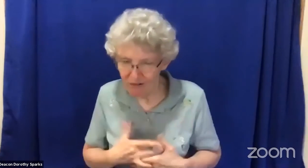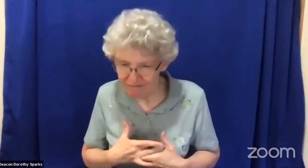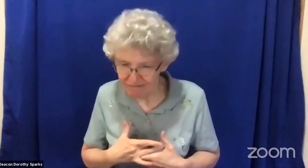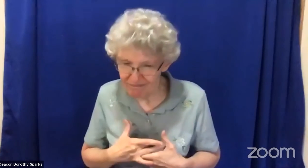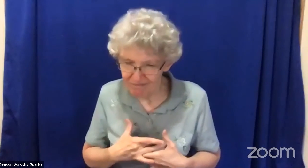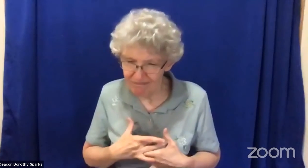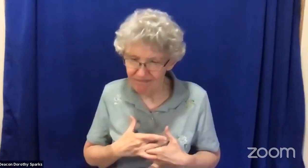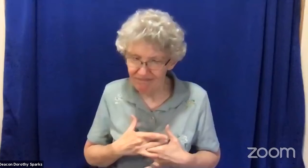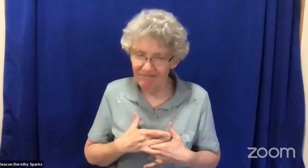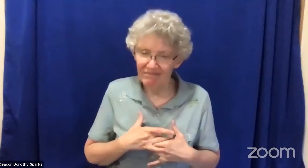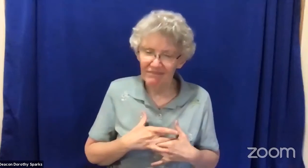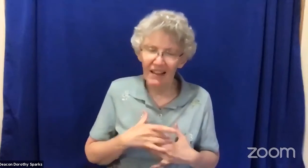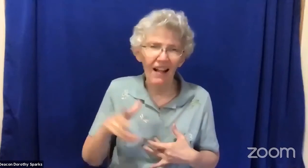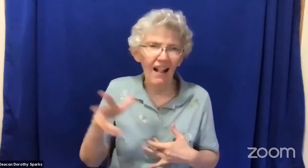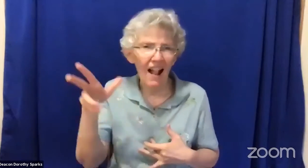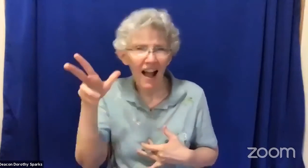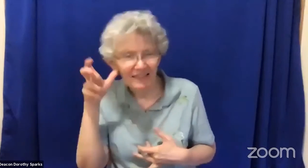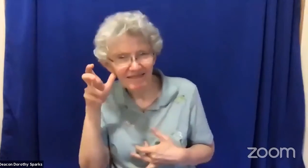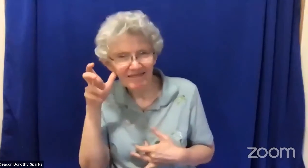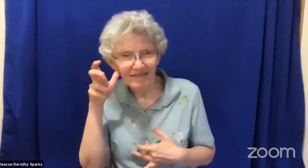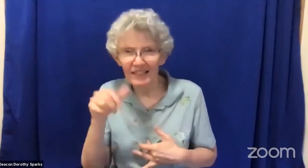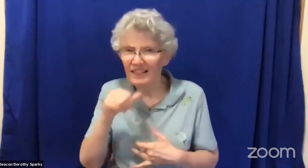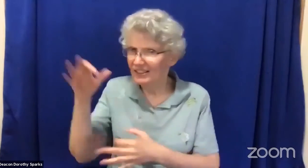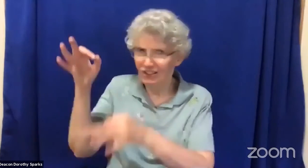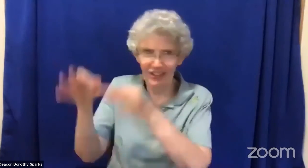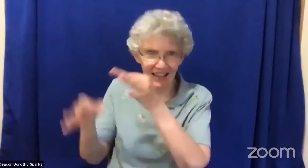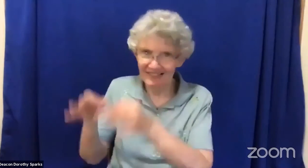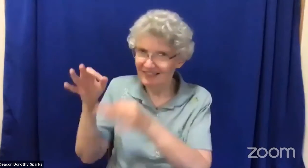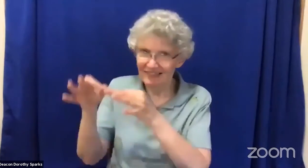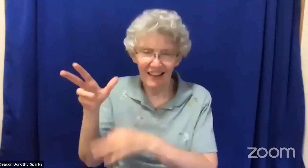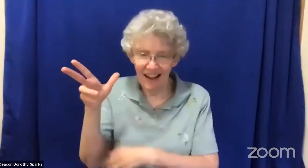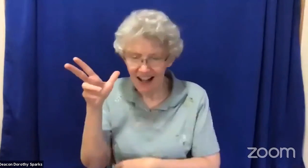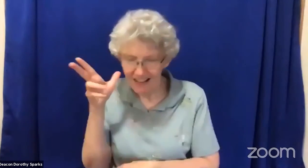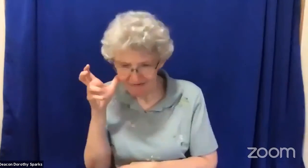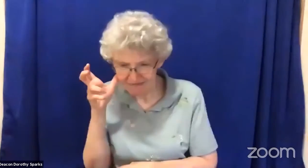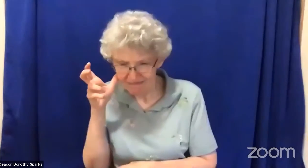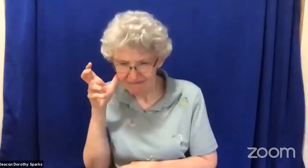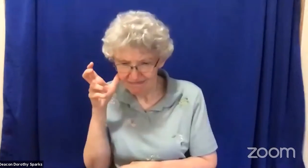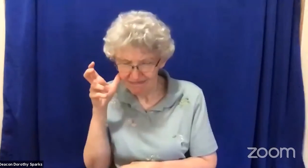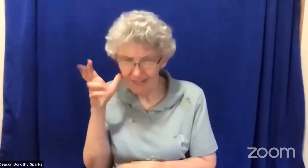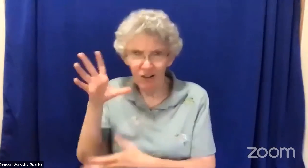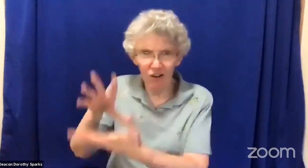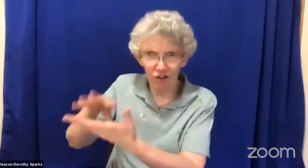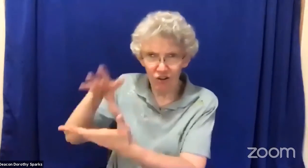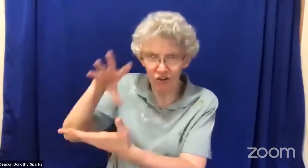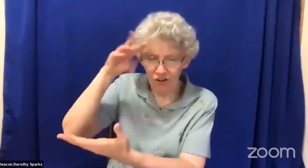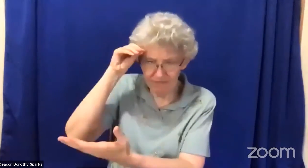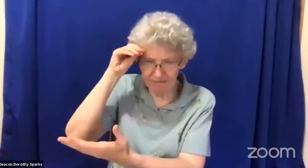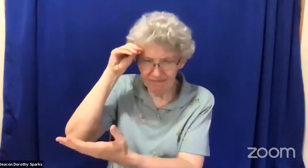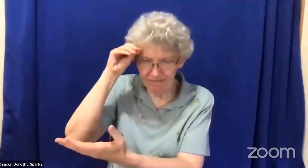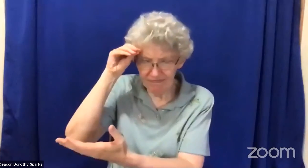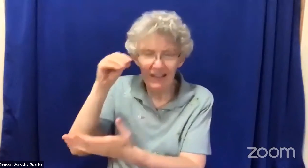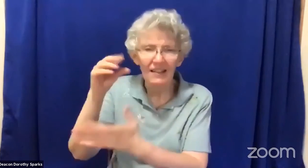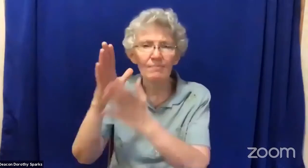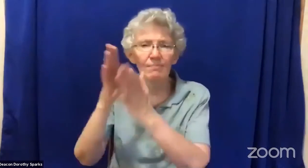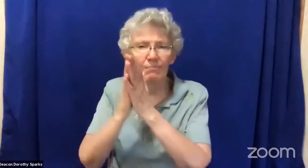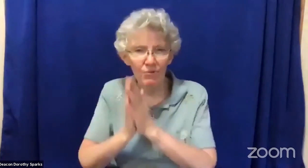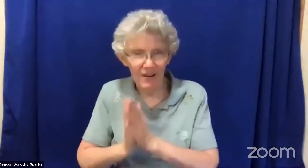through an open mind and opening your hearts and to listen and to learn